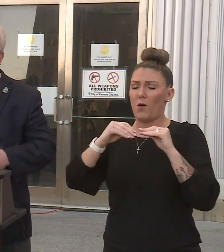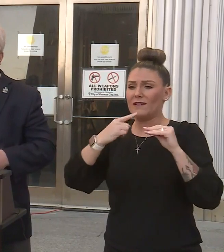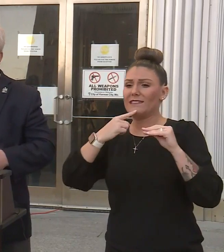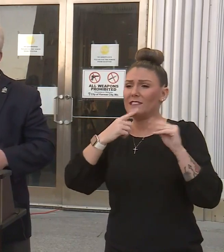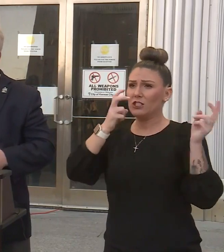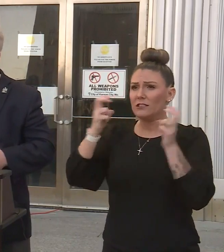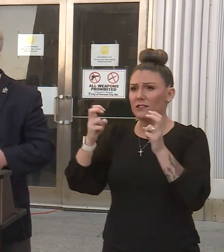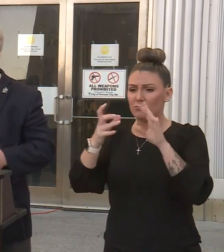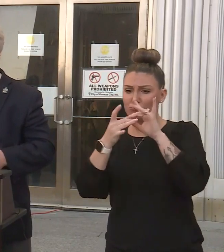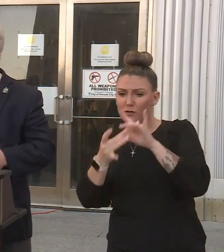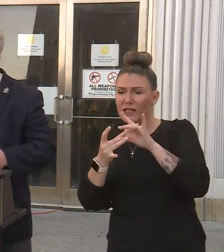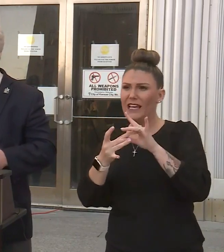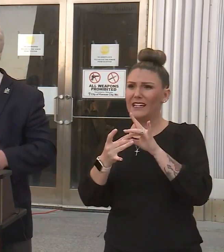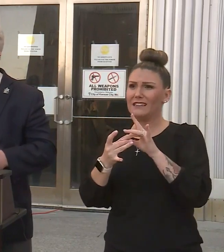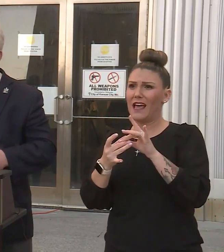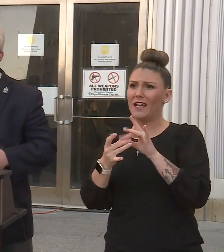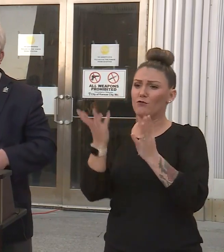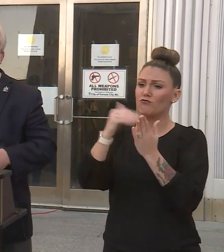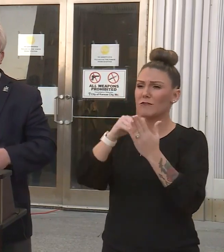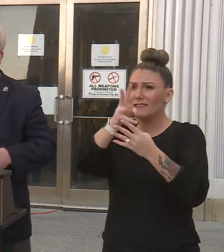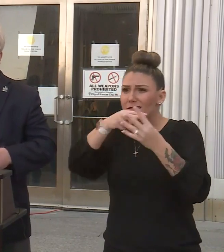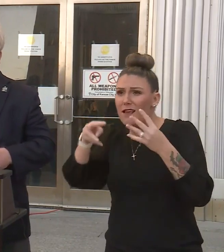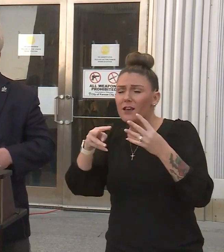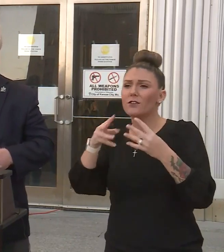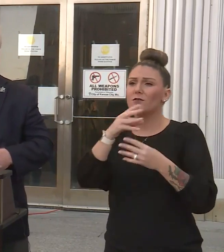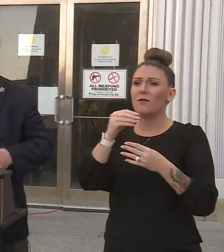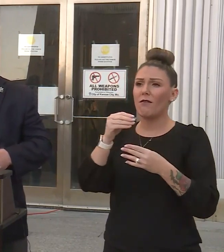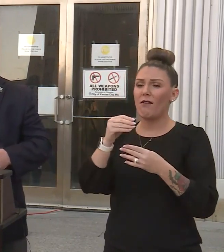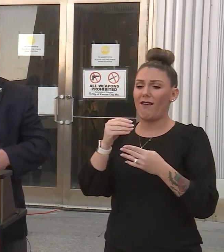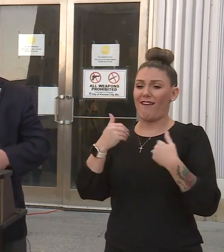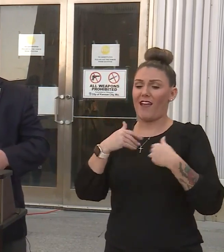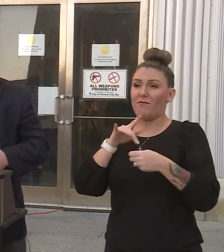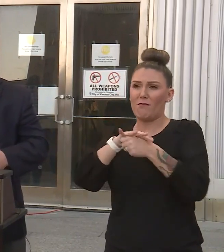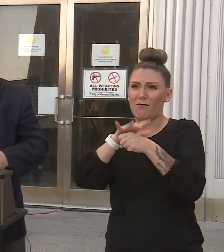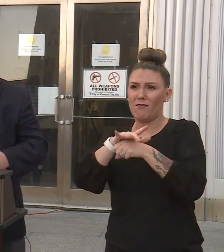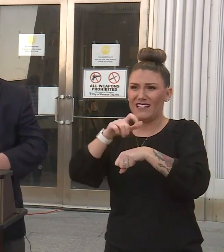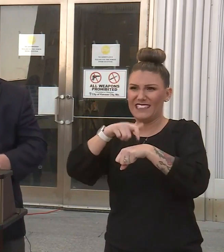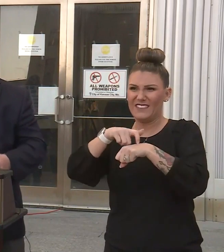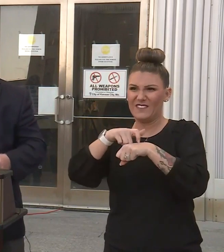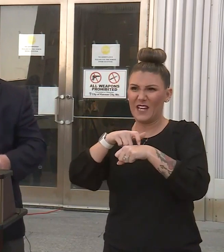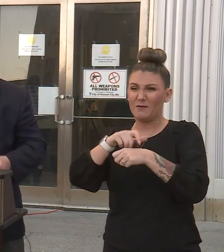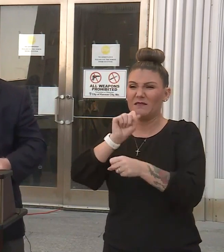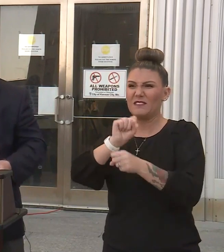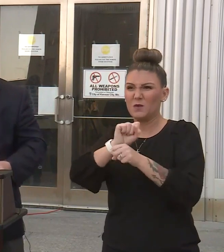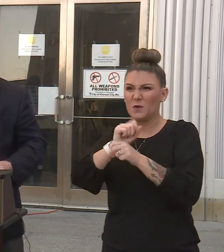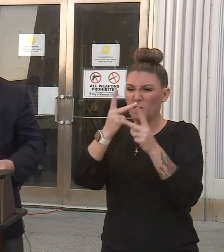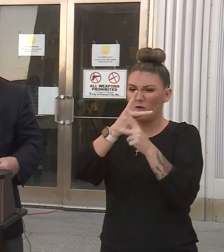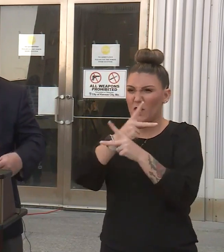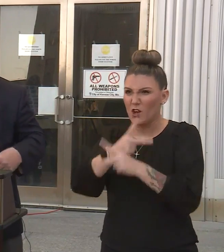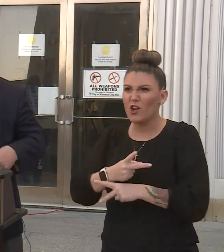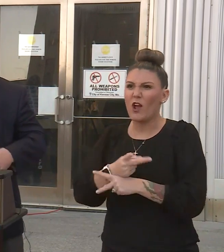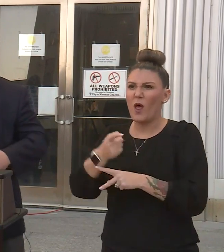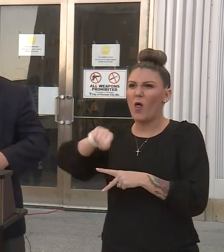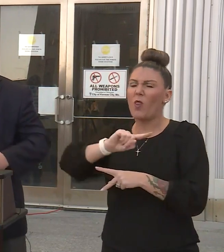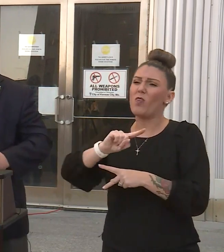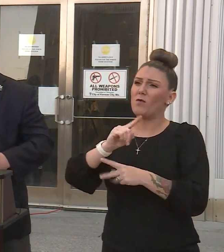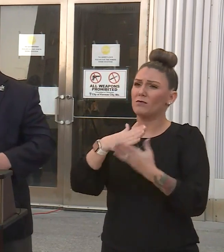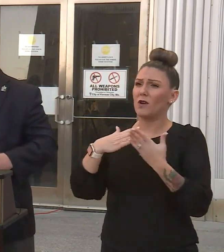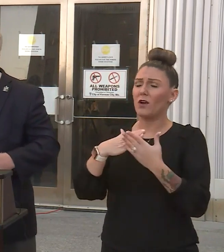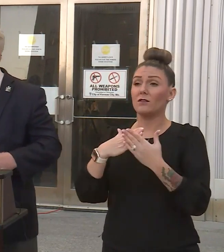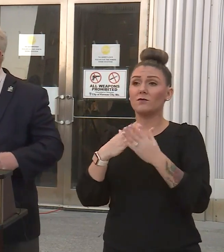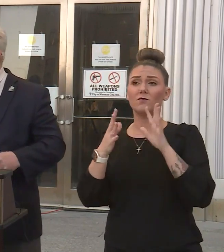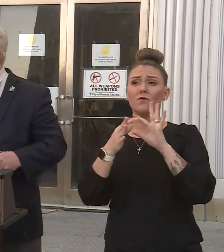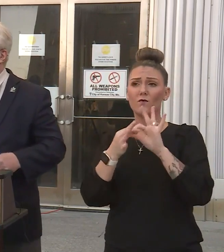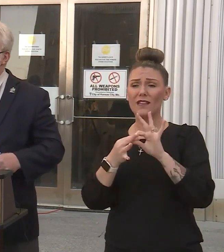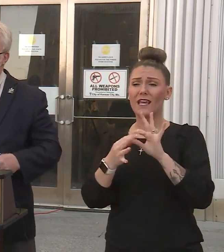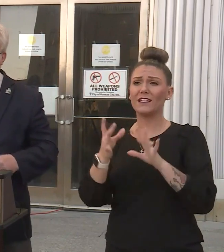issues in regards to rescheduling and that would have some time to kind of work through those dynamics. On the Chiefs,